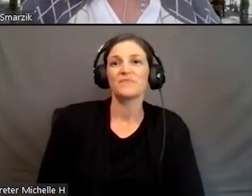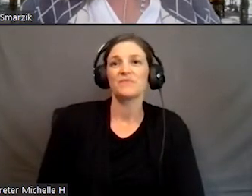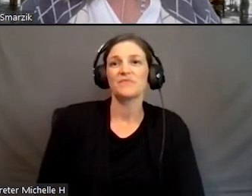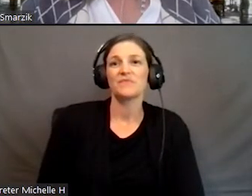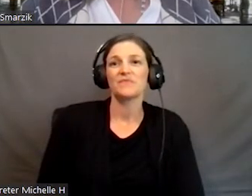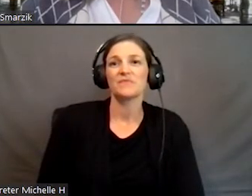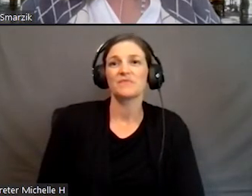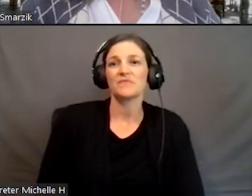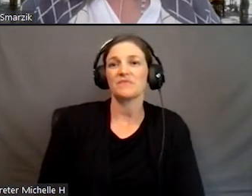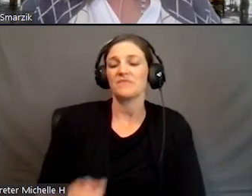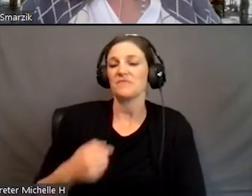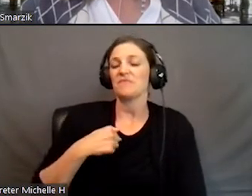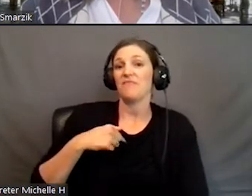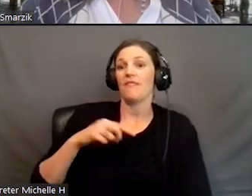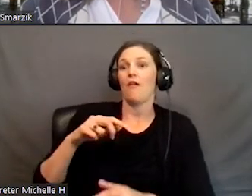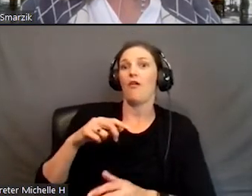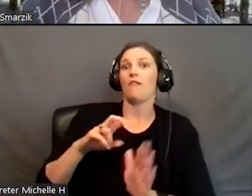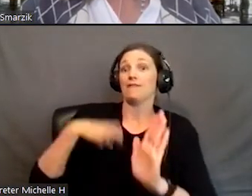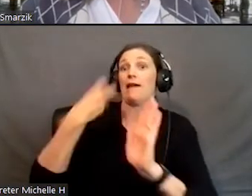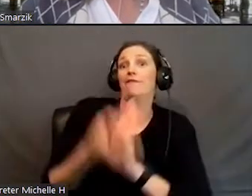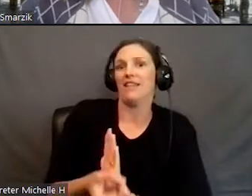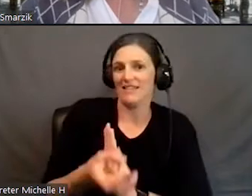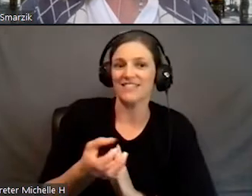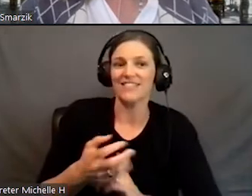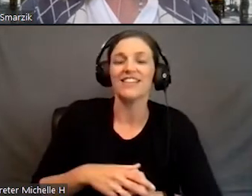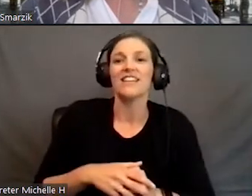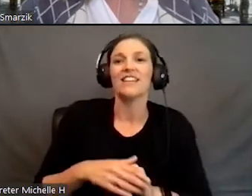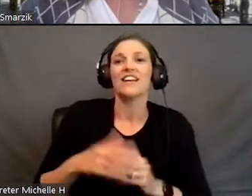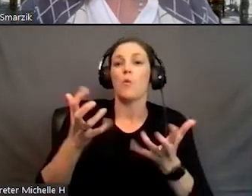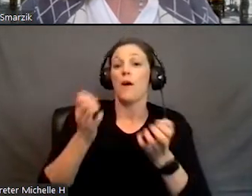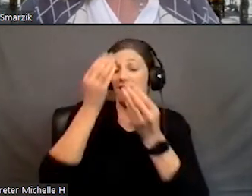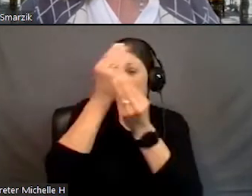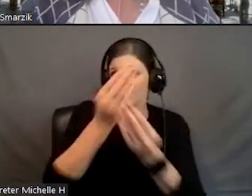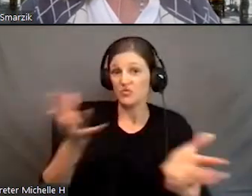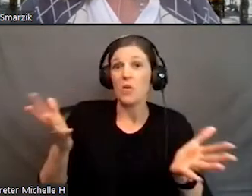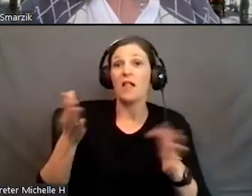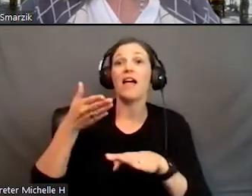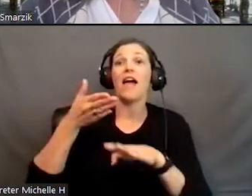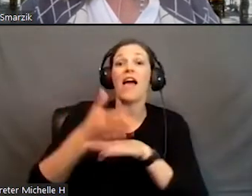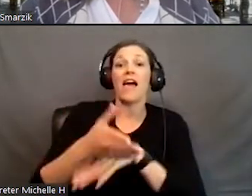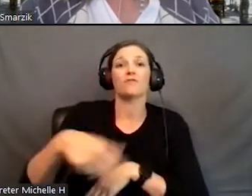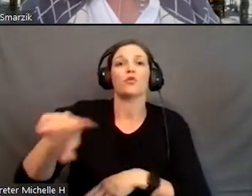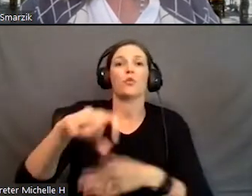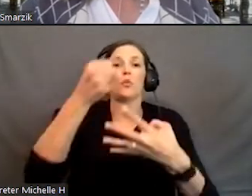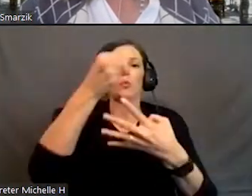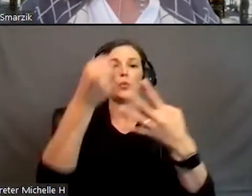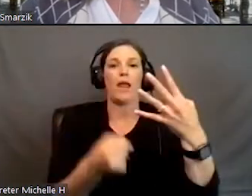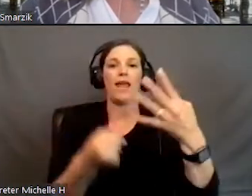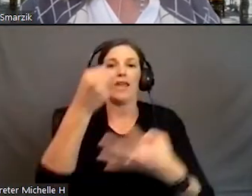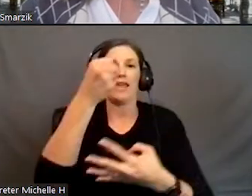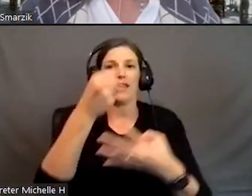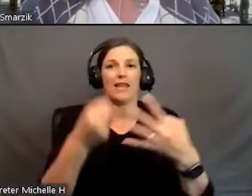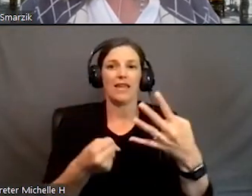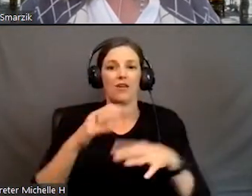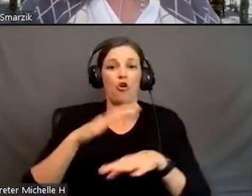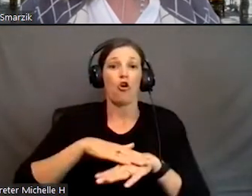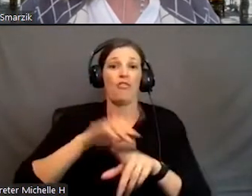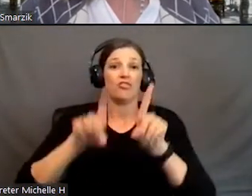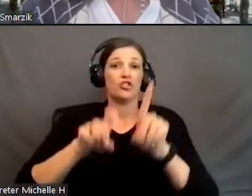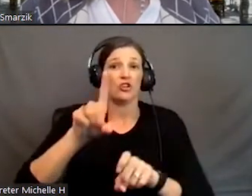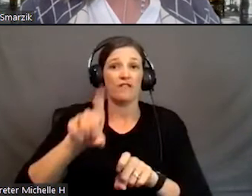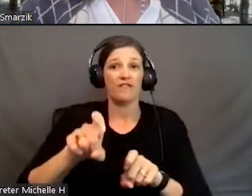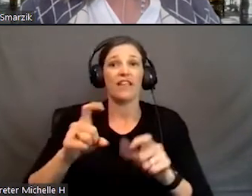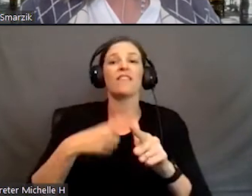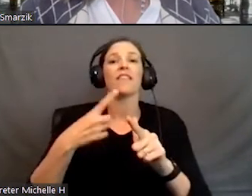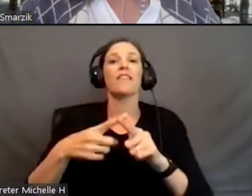Well, I'll dive into that if that's okay. I do want to let you all know after you rank order the topics on the survey, there's